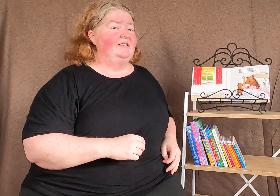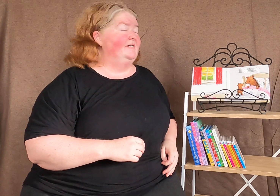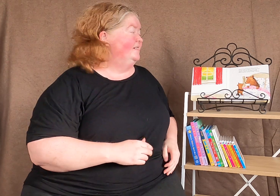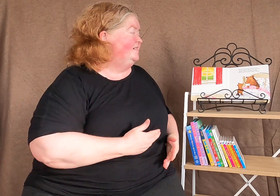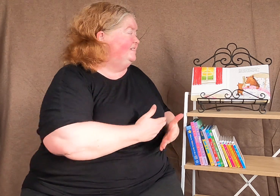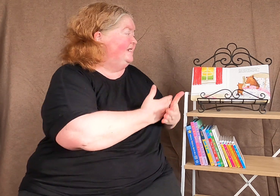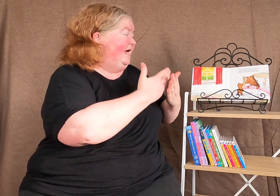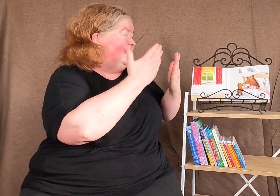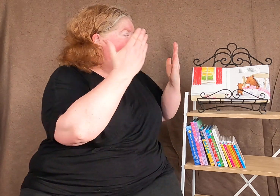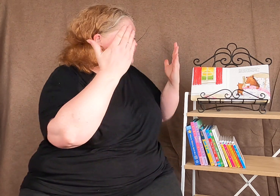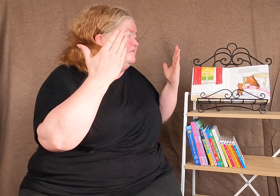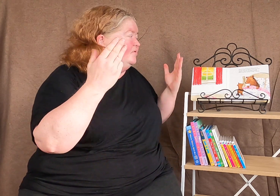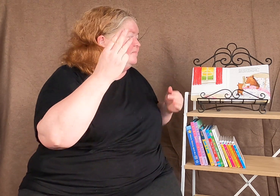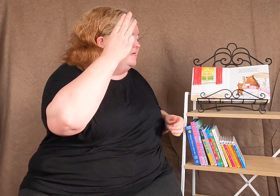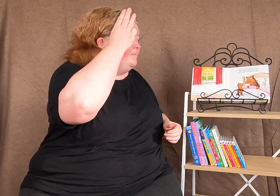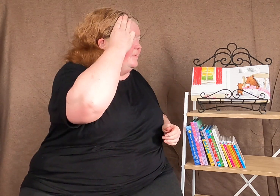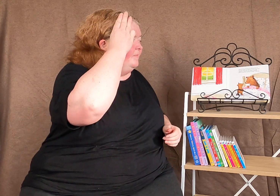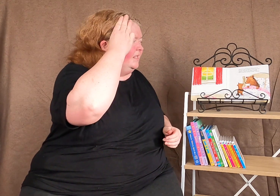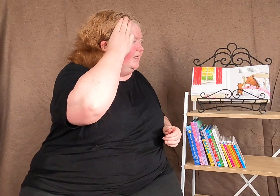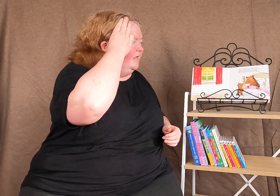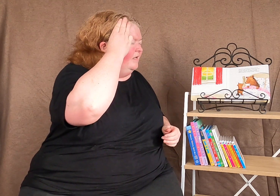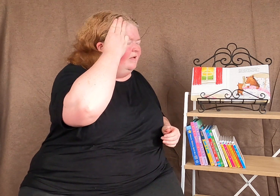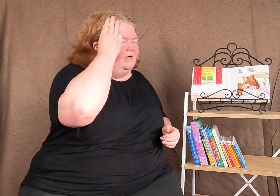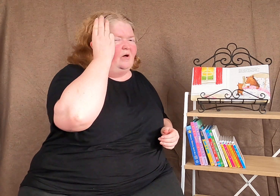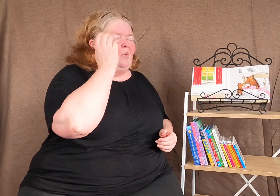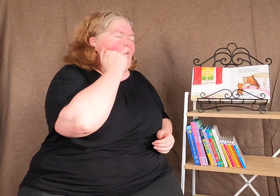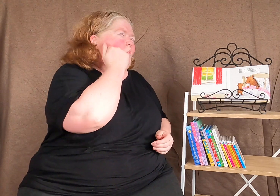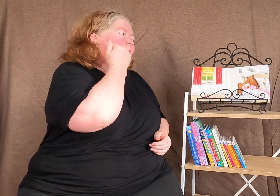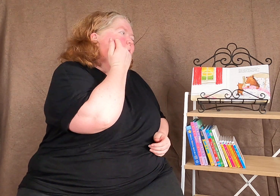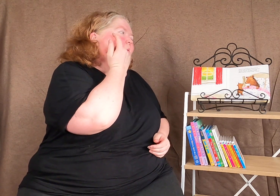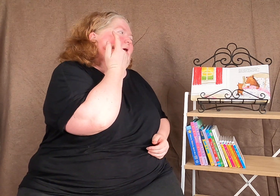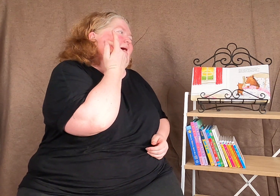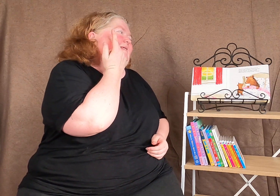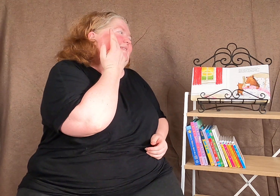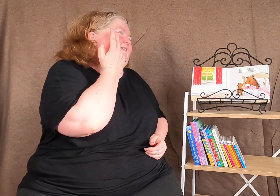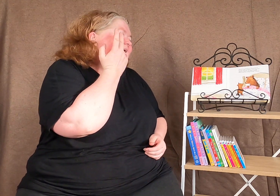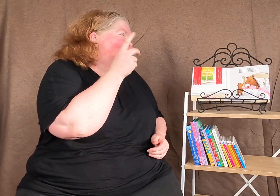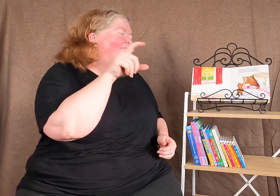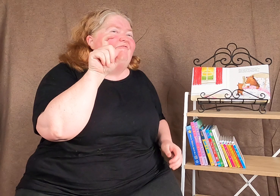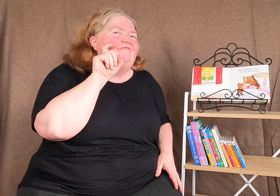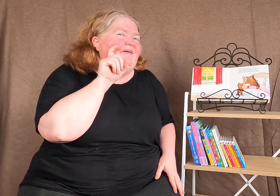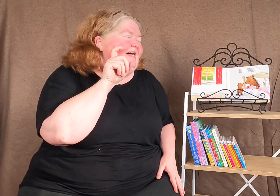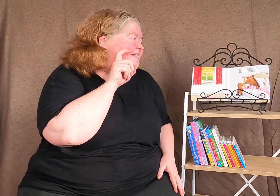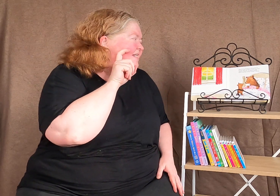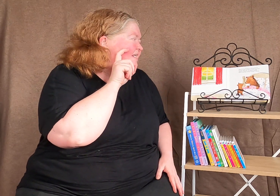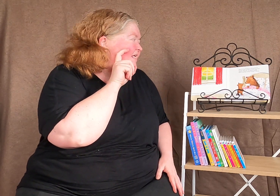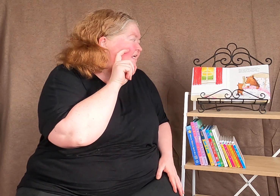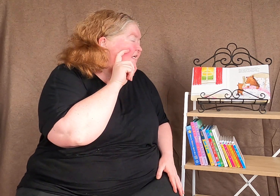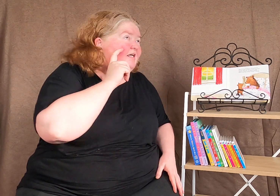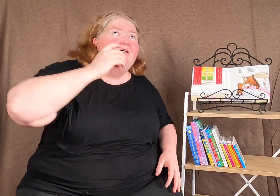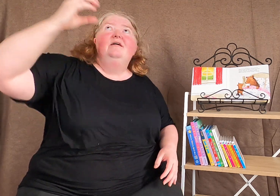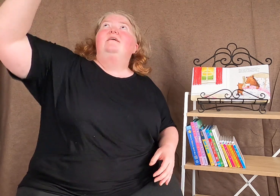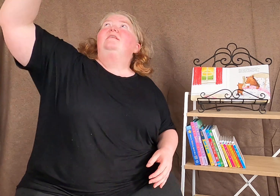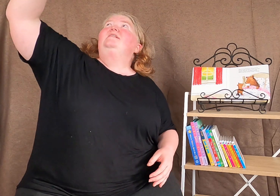Days with my mummy are always such fun. The